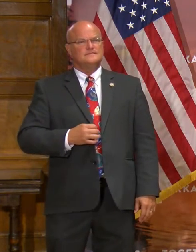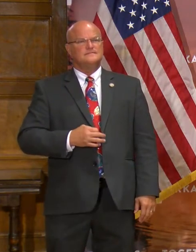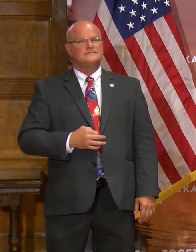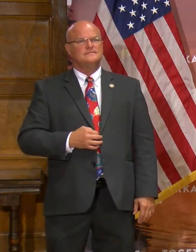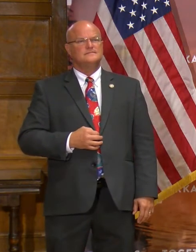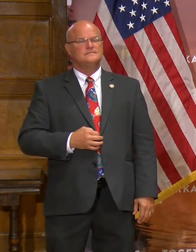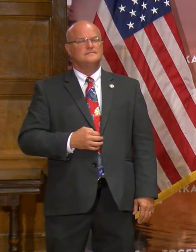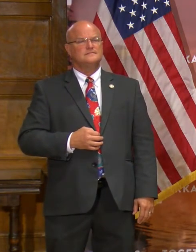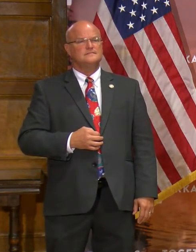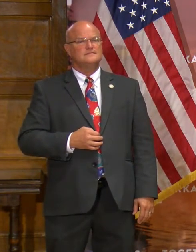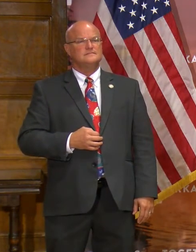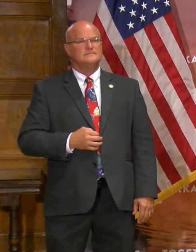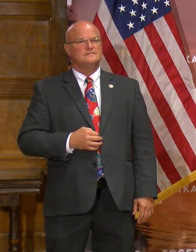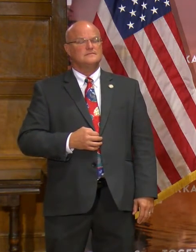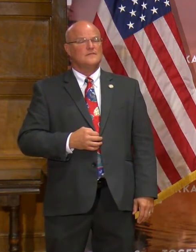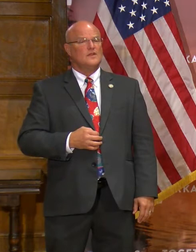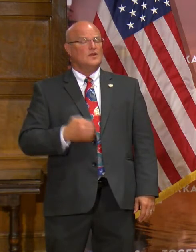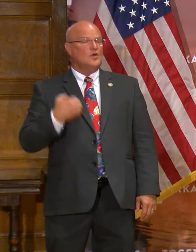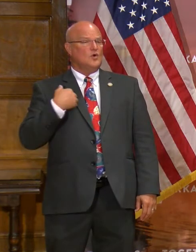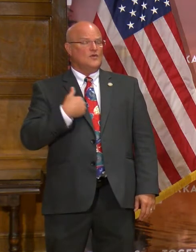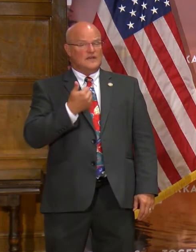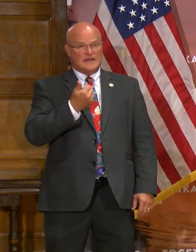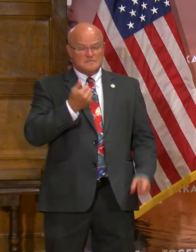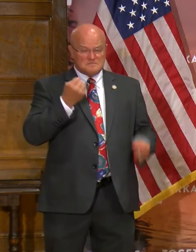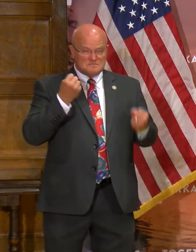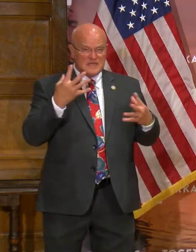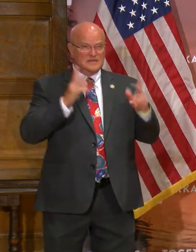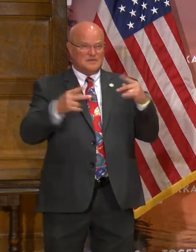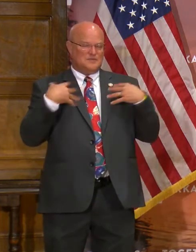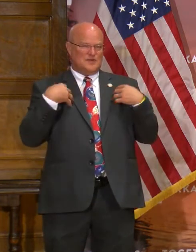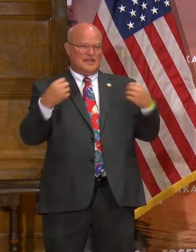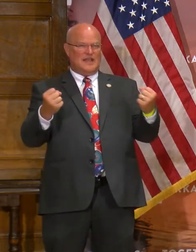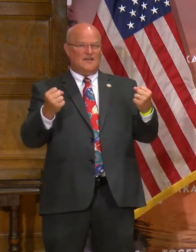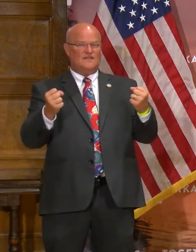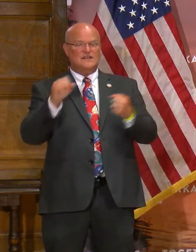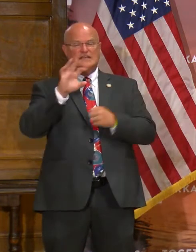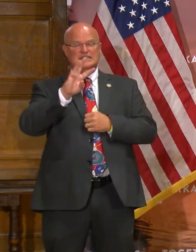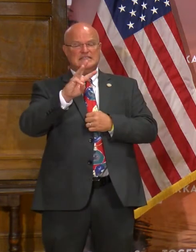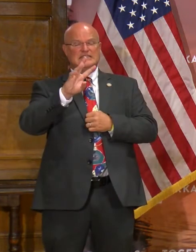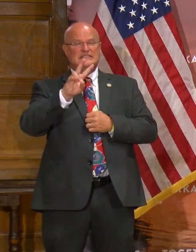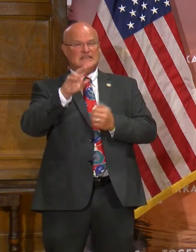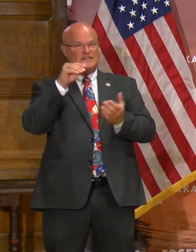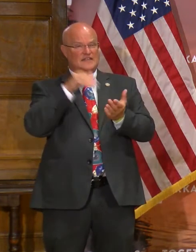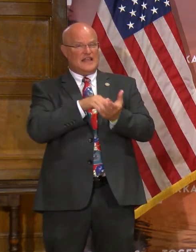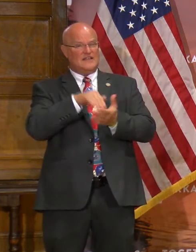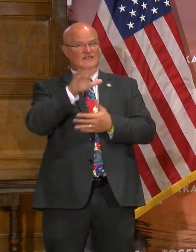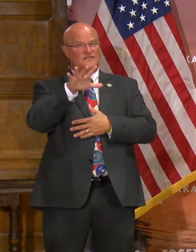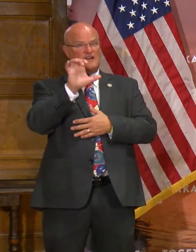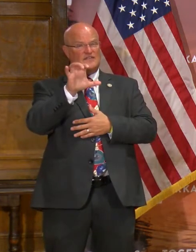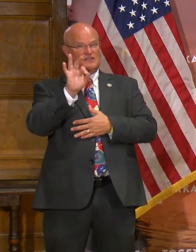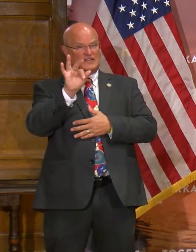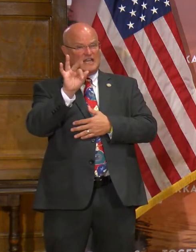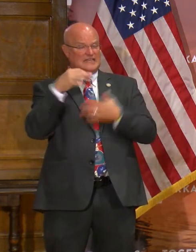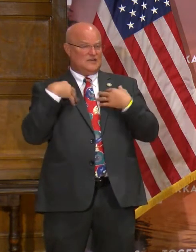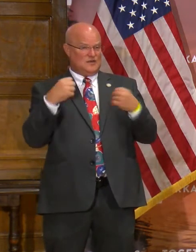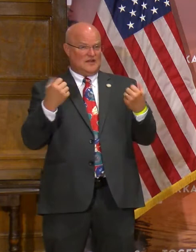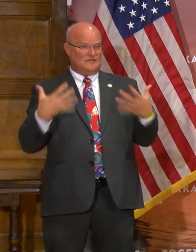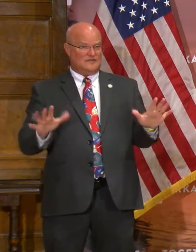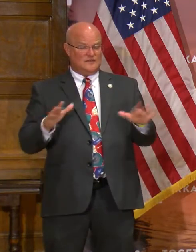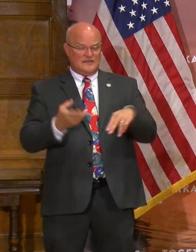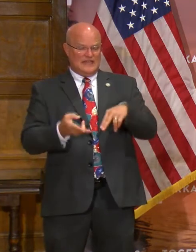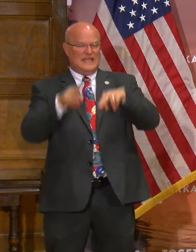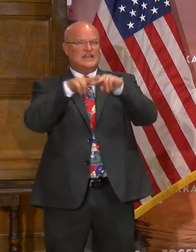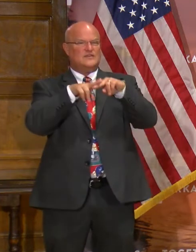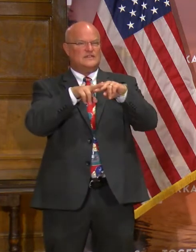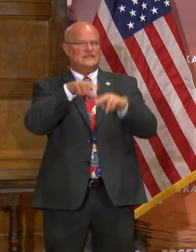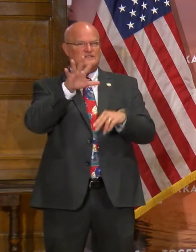Fortunately, we've had a large number of people recover. There are 67,519 recovered, which is an